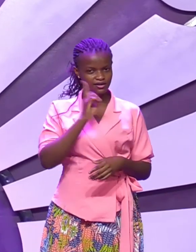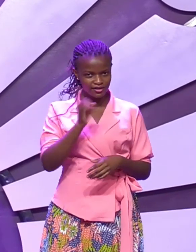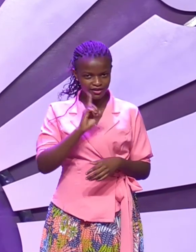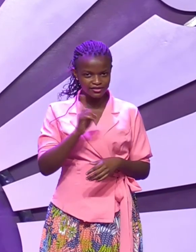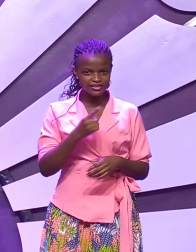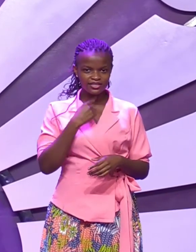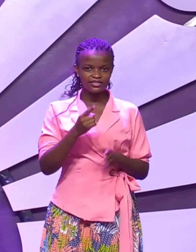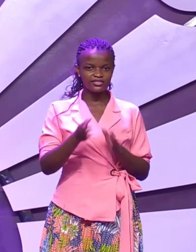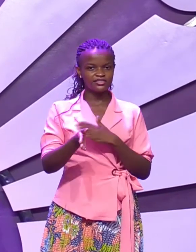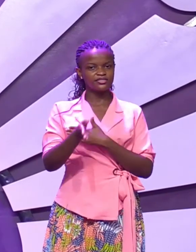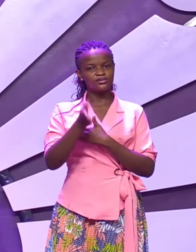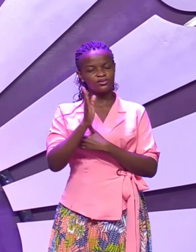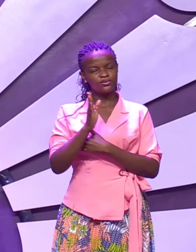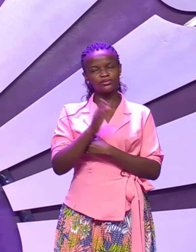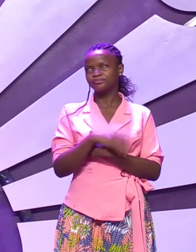God you